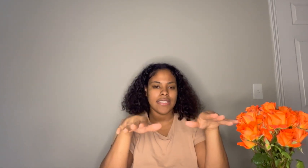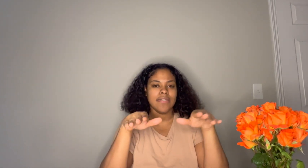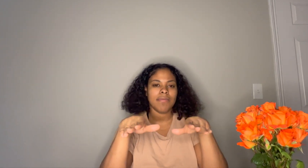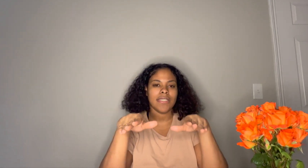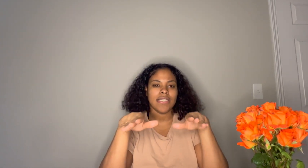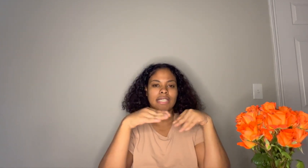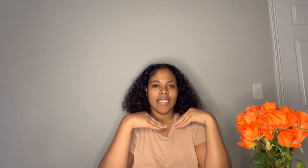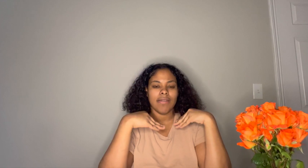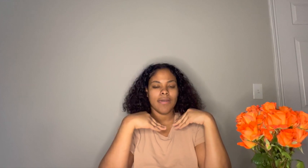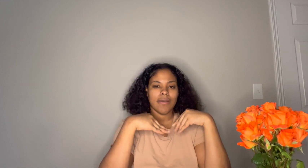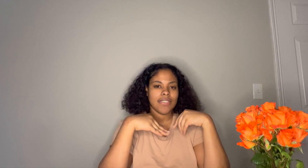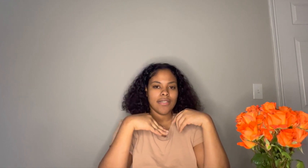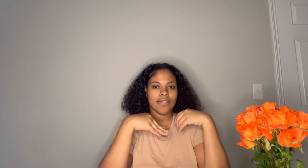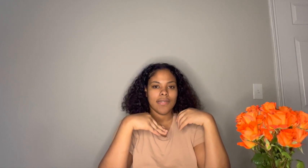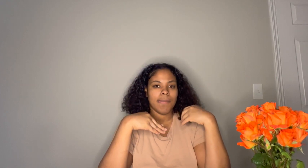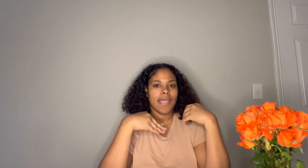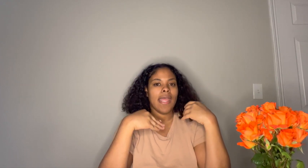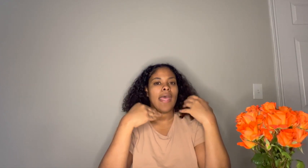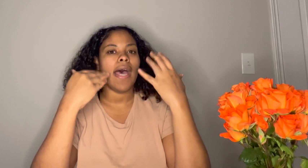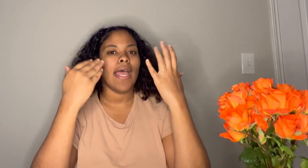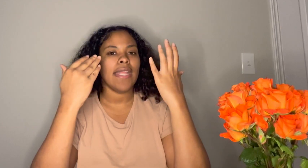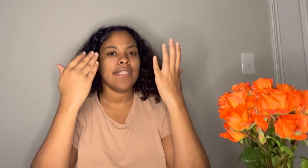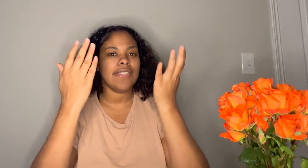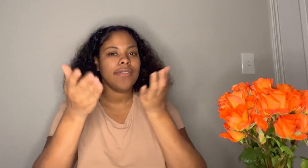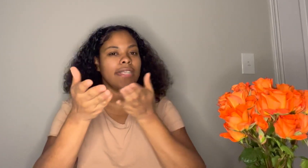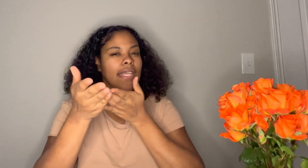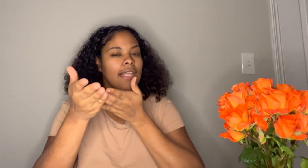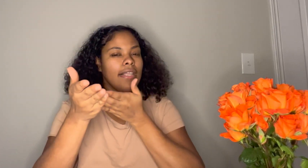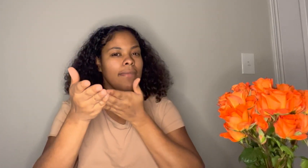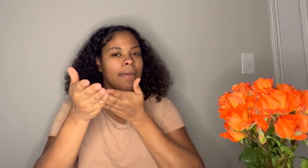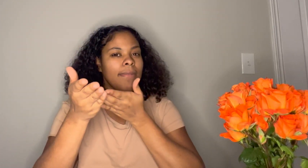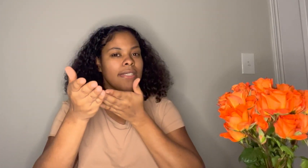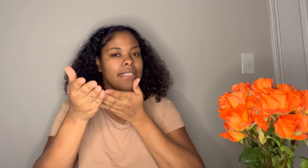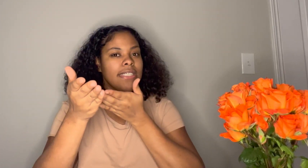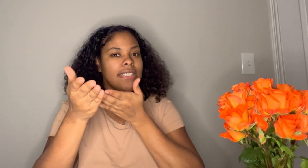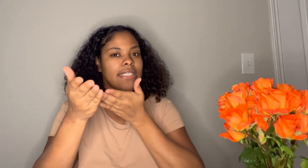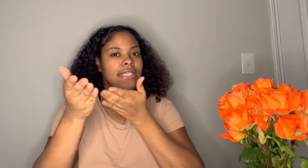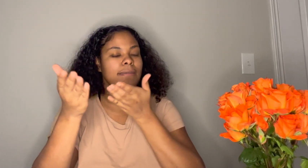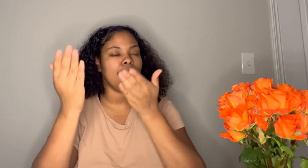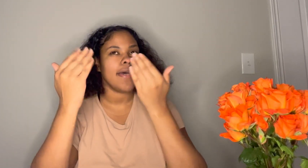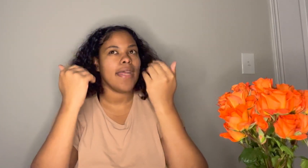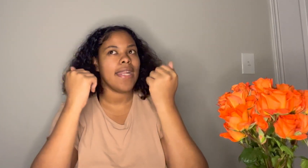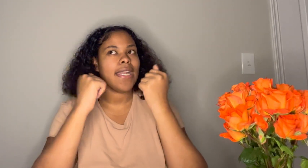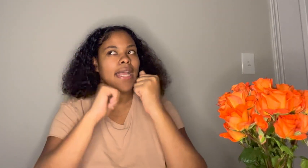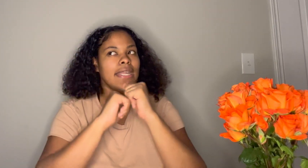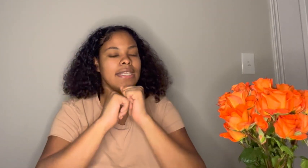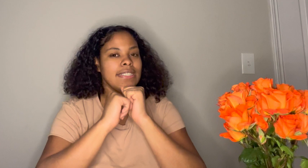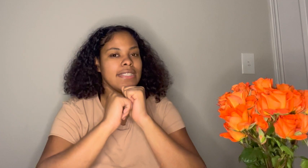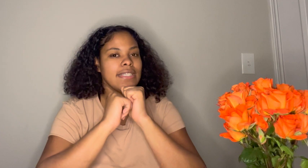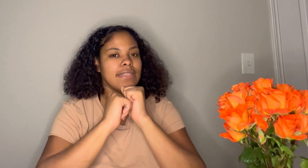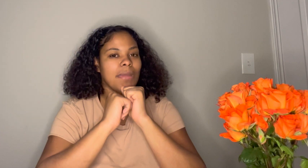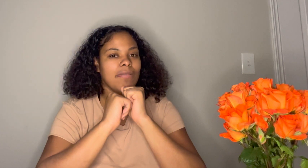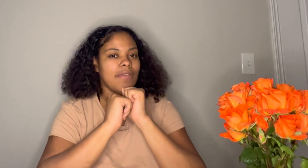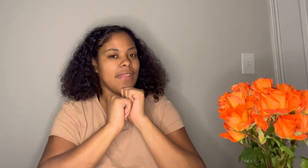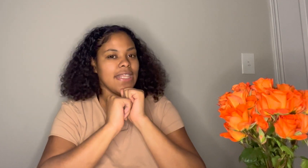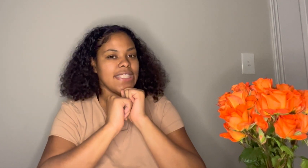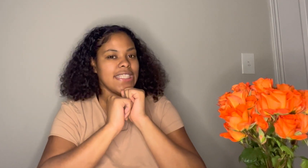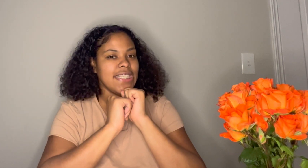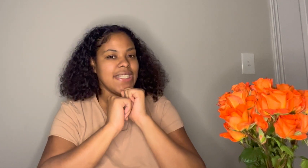as much as I did when I was younger but I do take it a little bit more seriously but editing still is my favorite thing to do